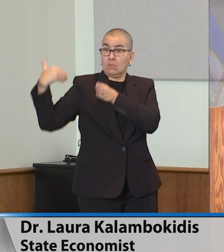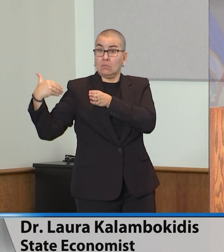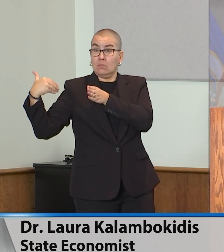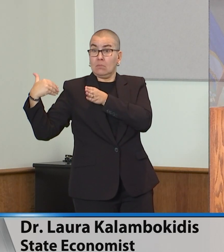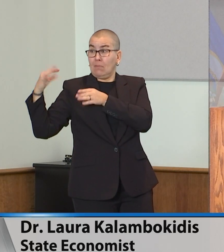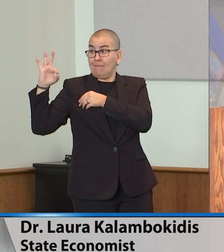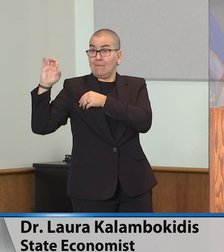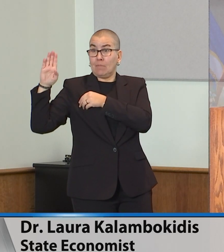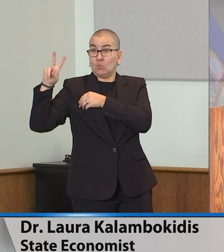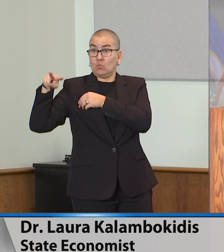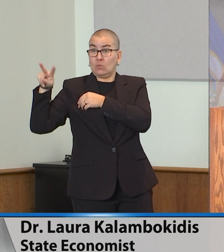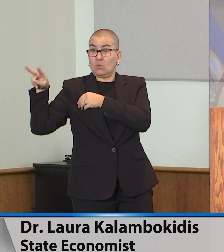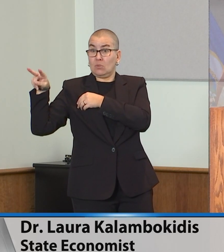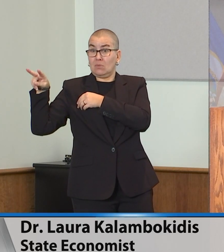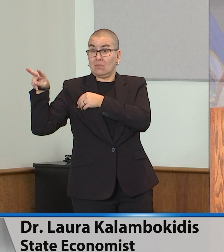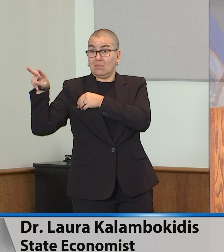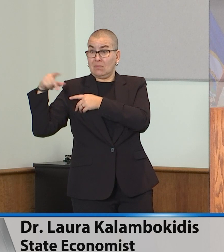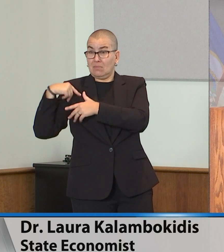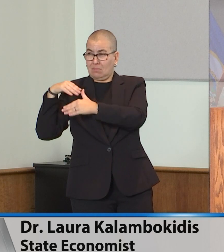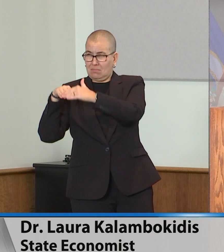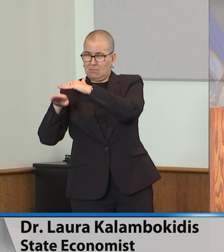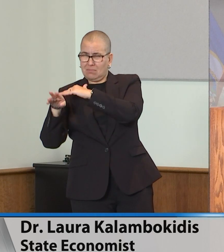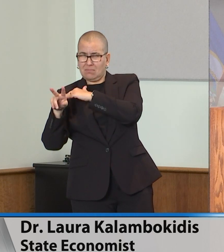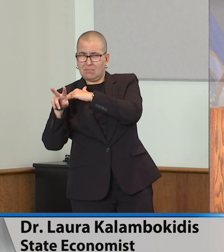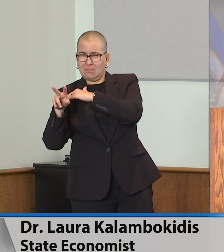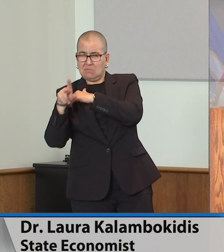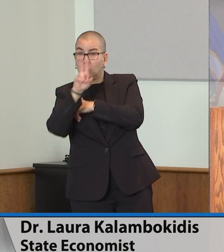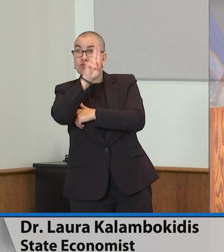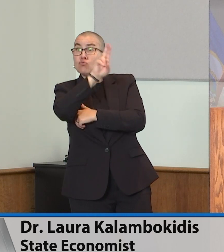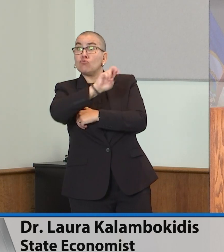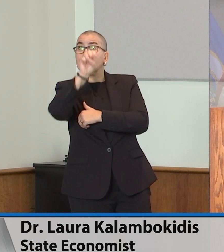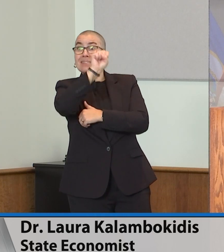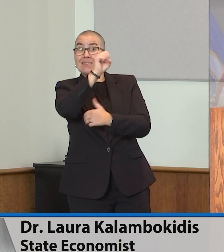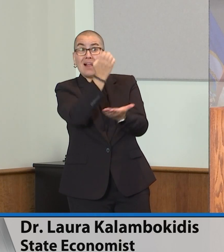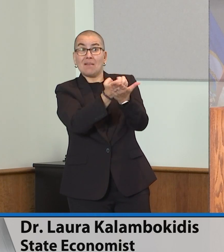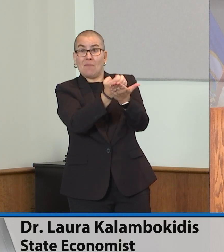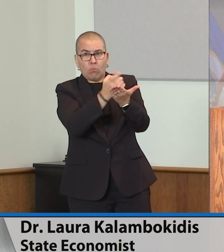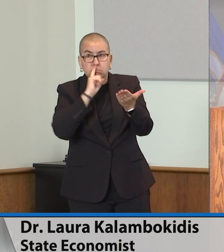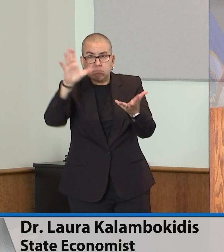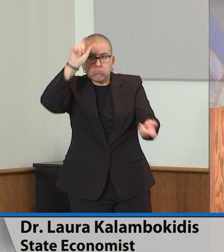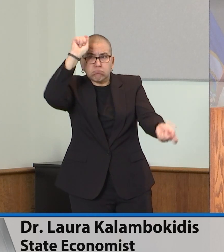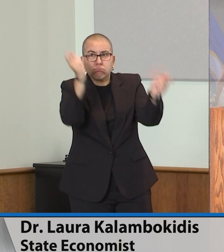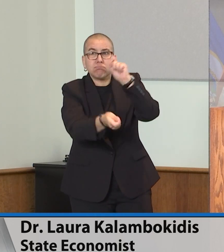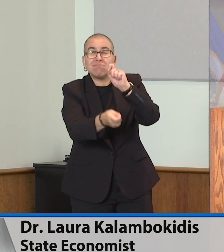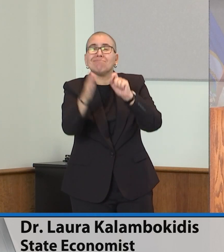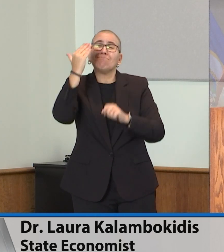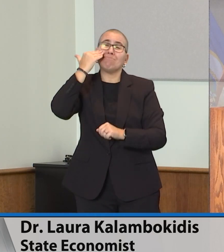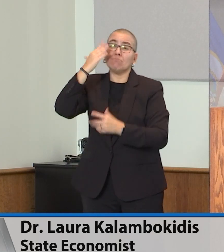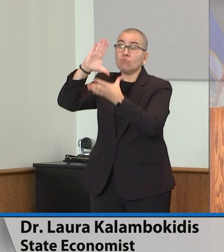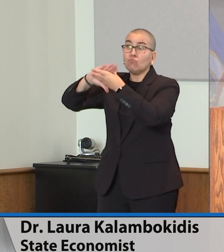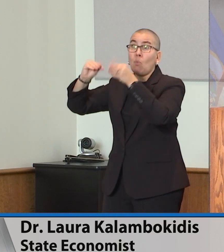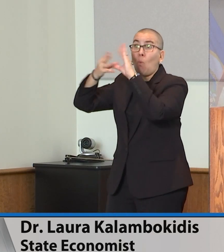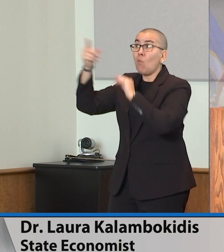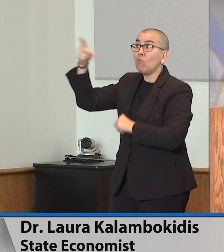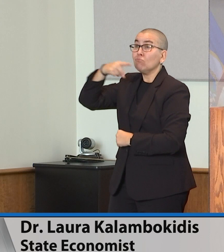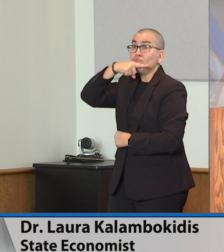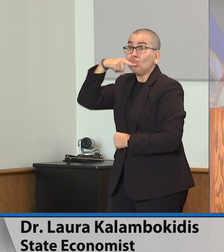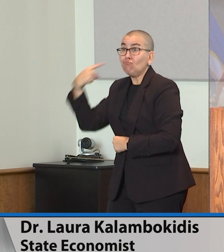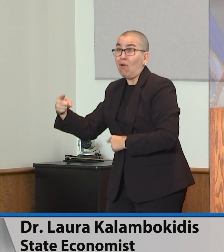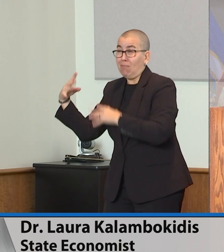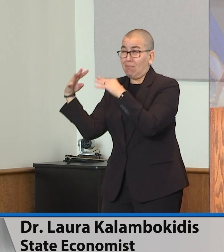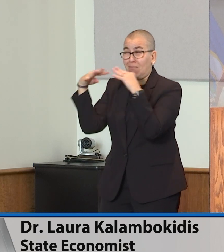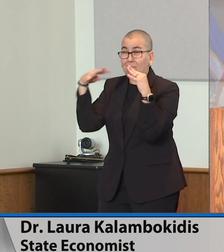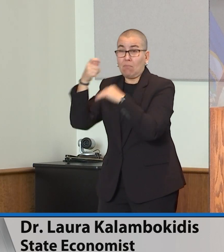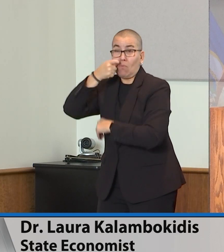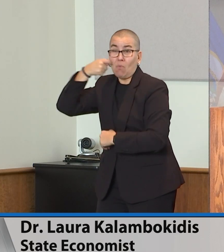and U.S. economies have seen dramatic changes. These include the Russian invasion of Ukraine, high inflation, and six Federal Reserve